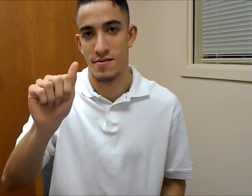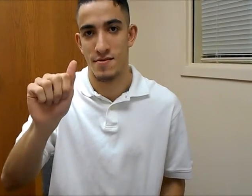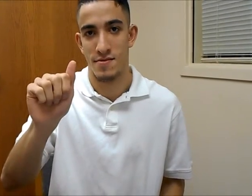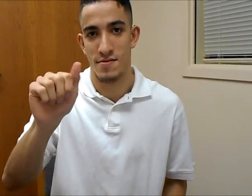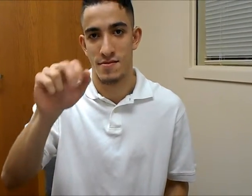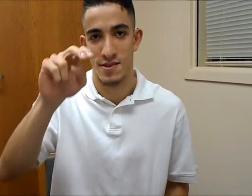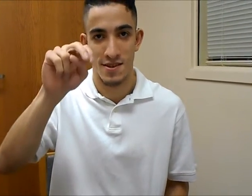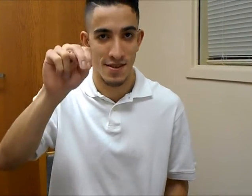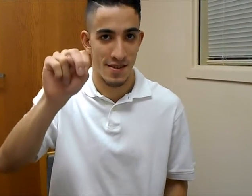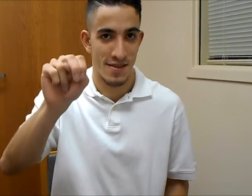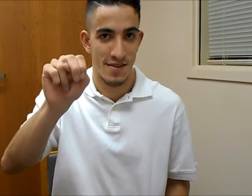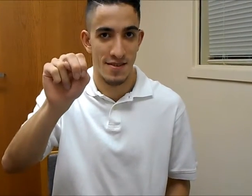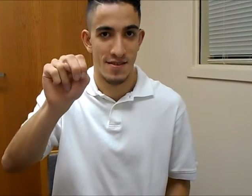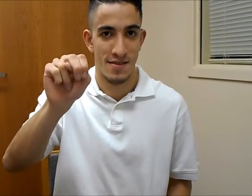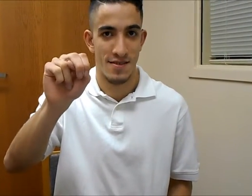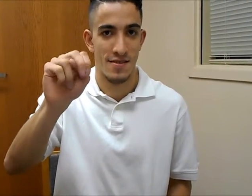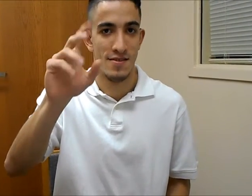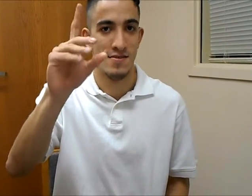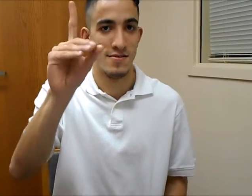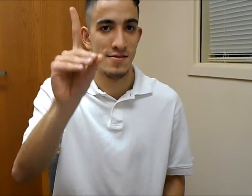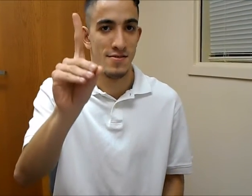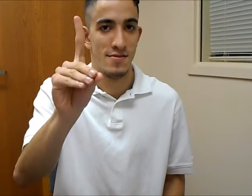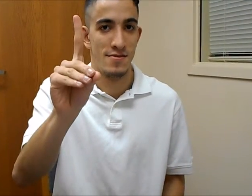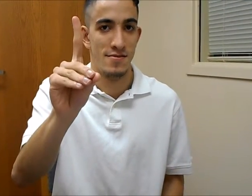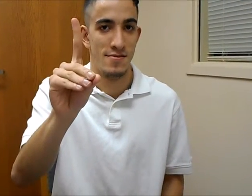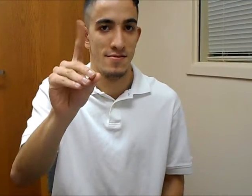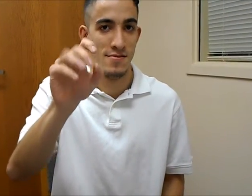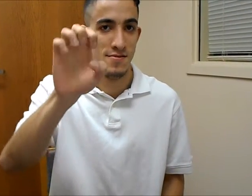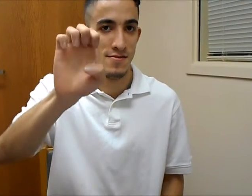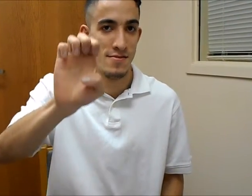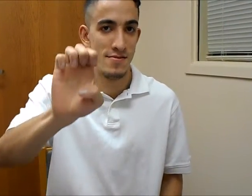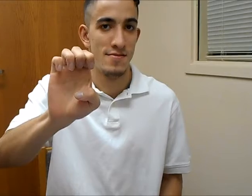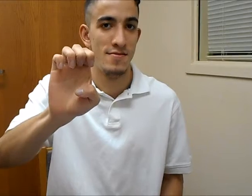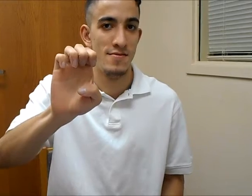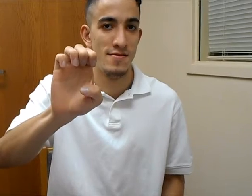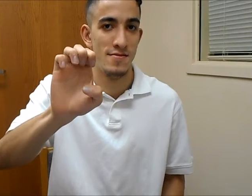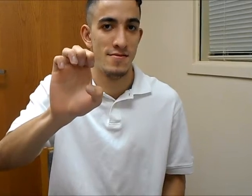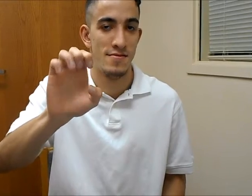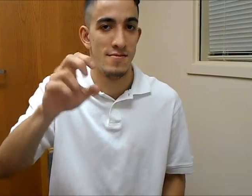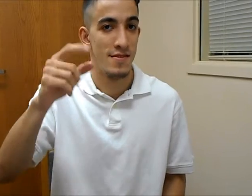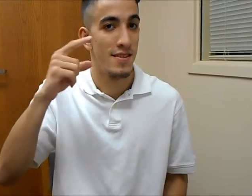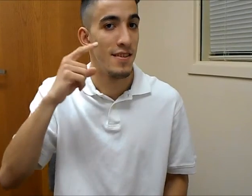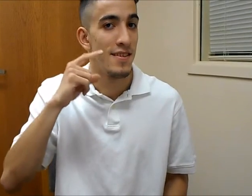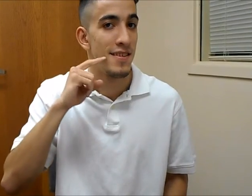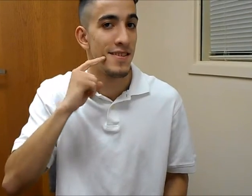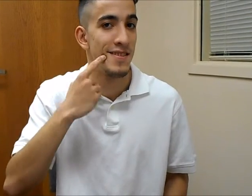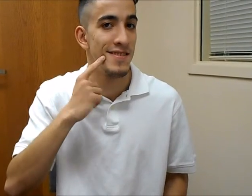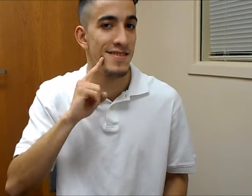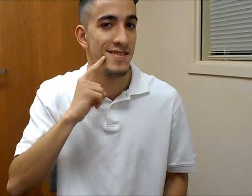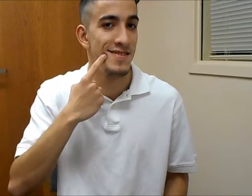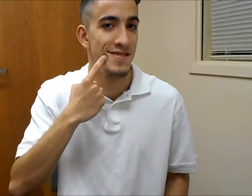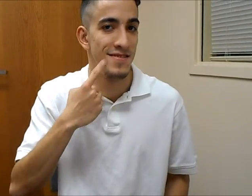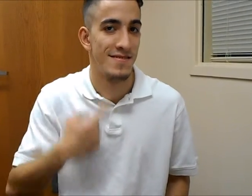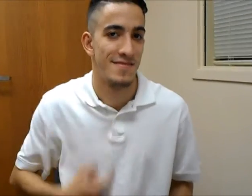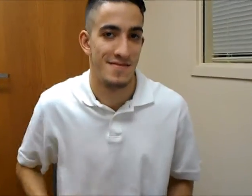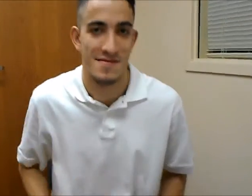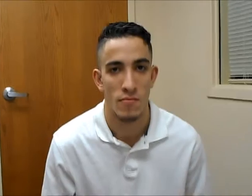-N-D-E. Candy. You're